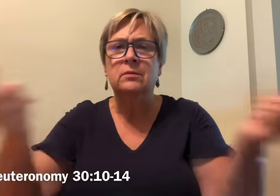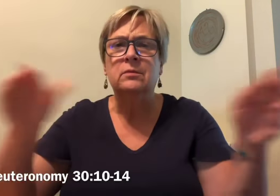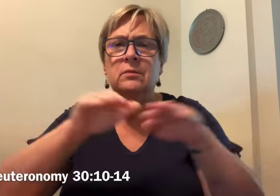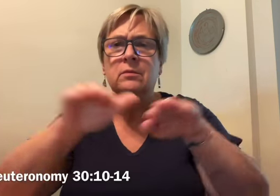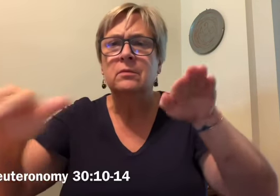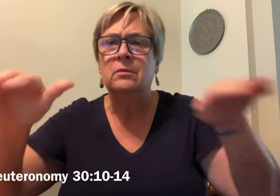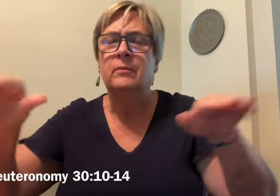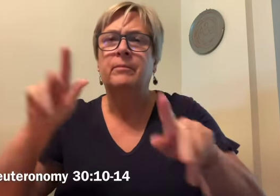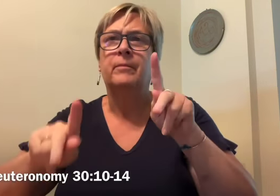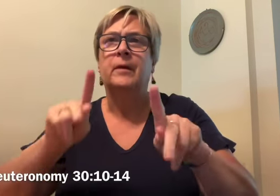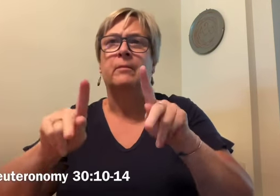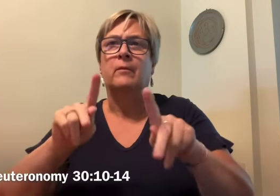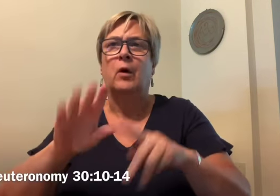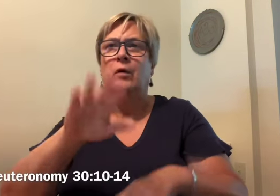Moses said to the people,